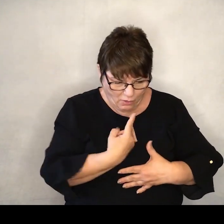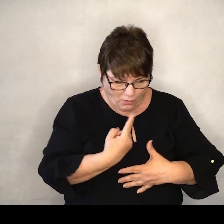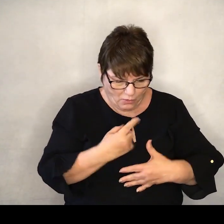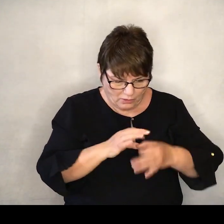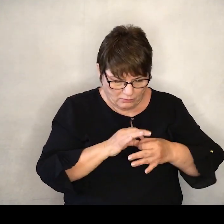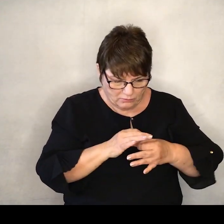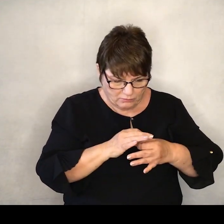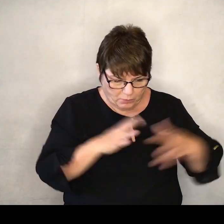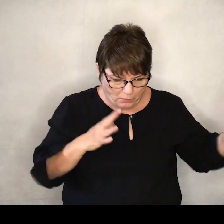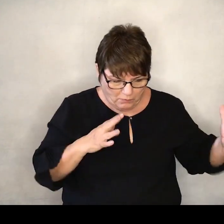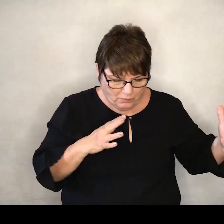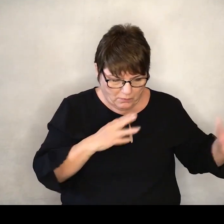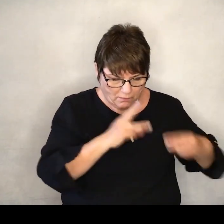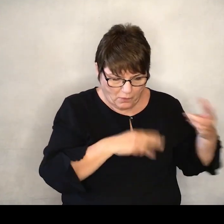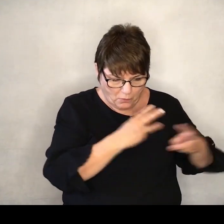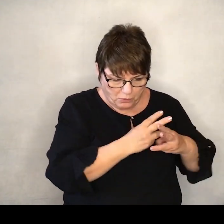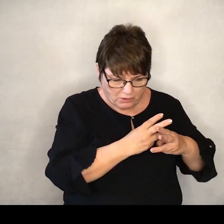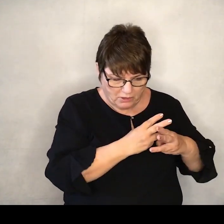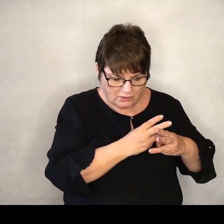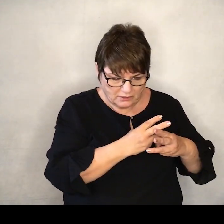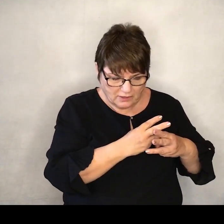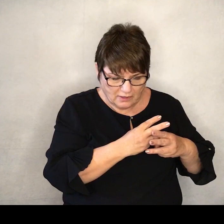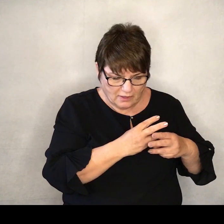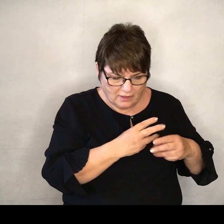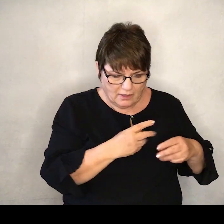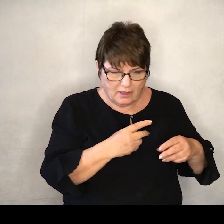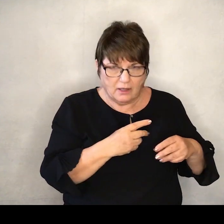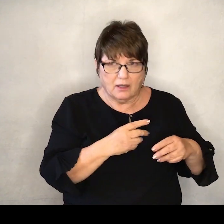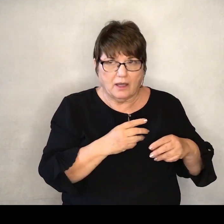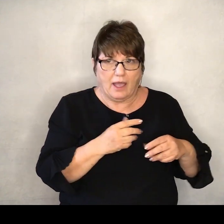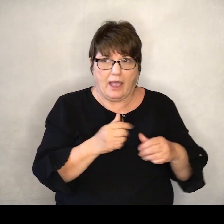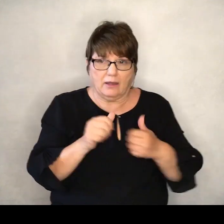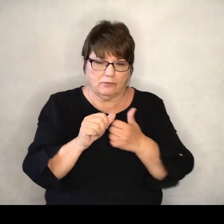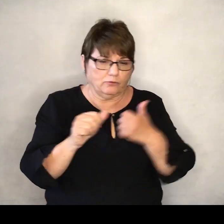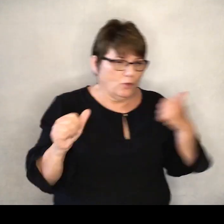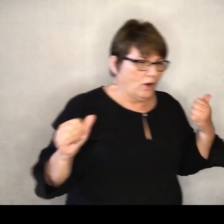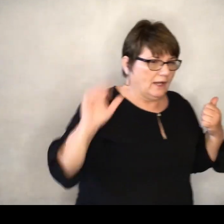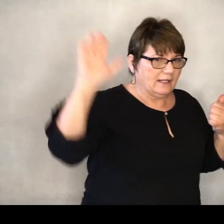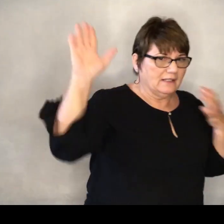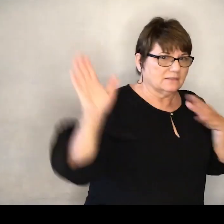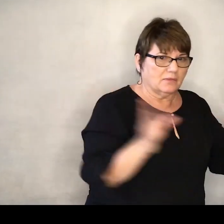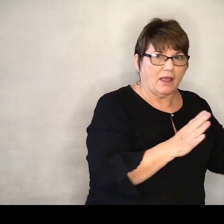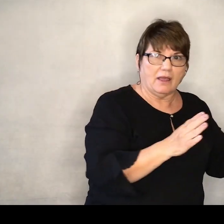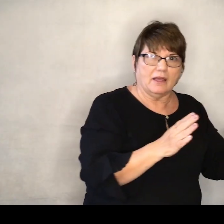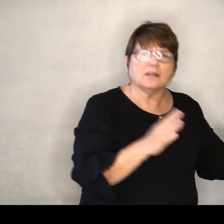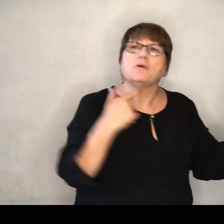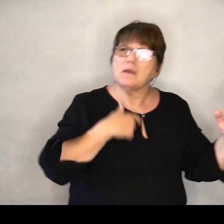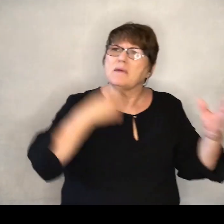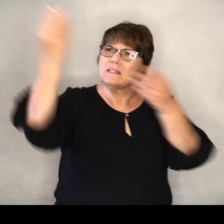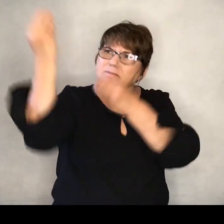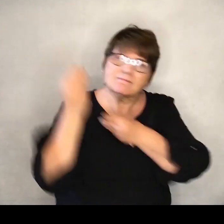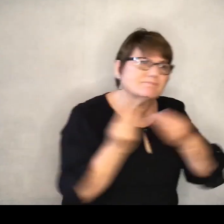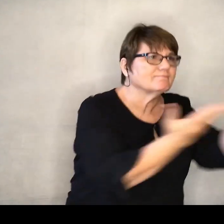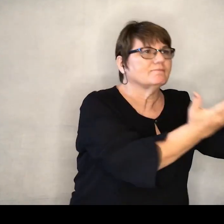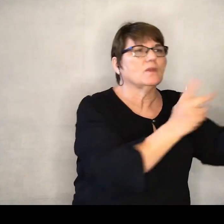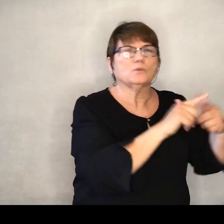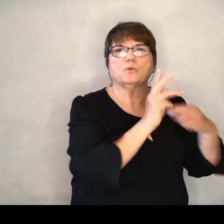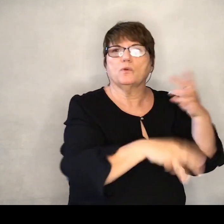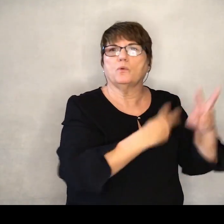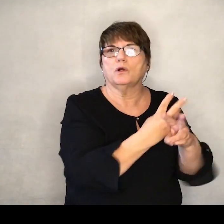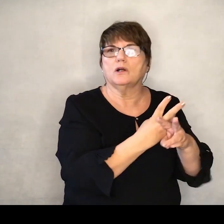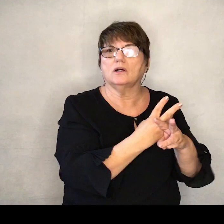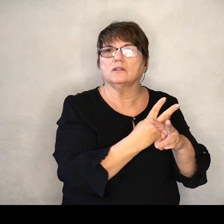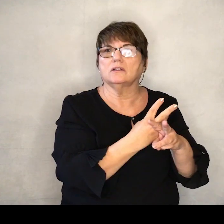world around us and removing us from God's plan to bring the good news to the world. My friends,